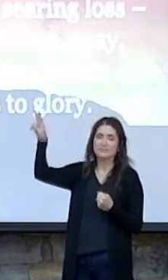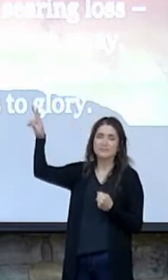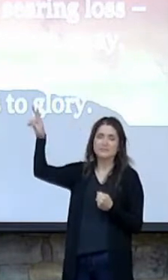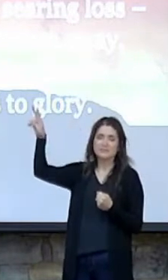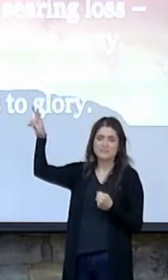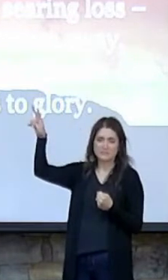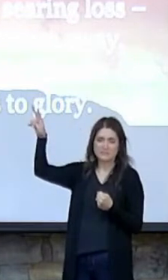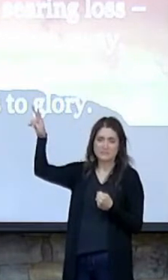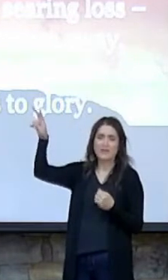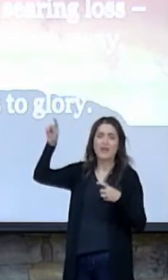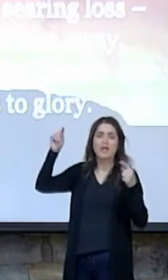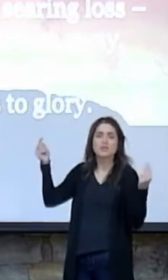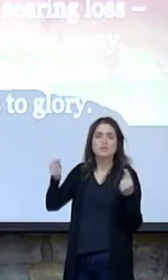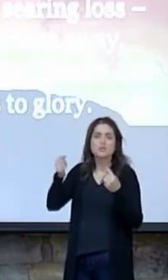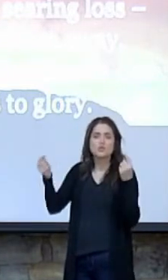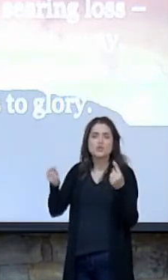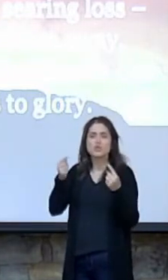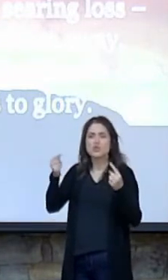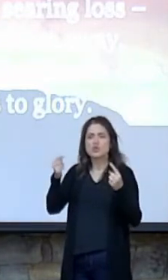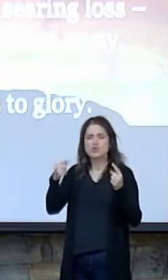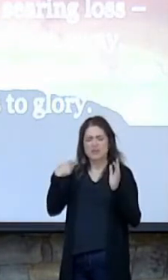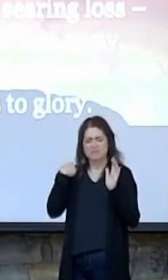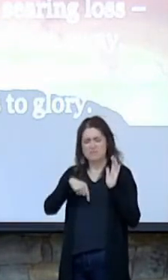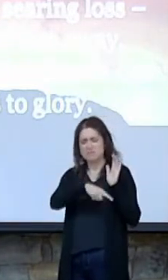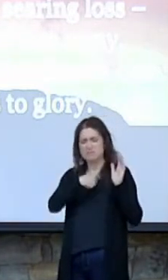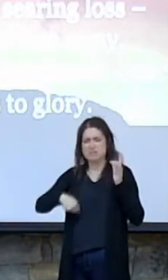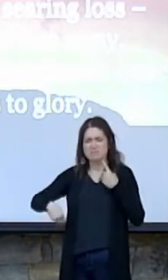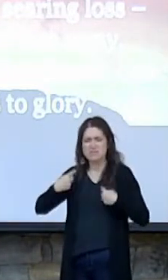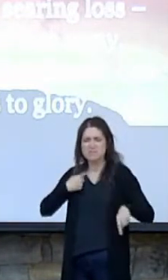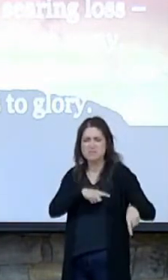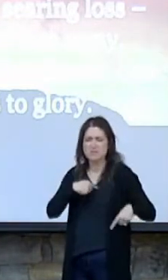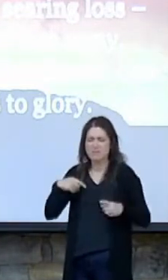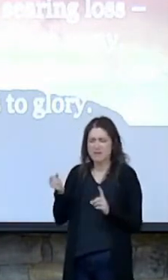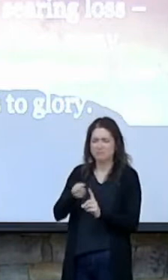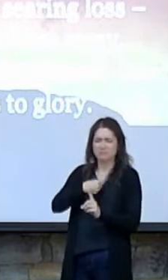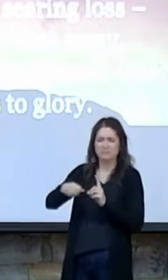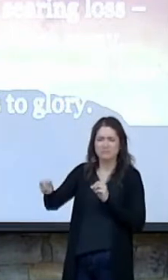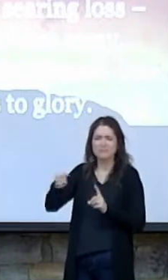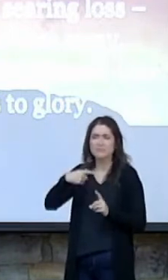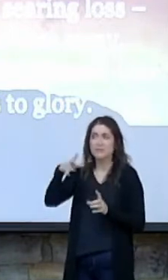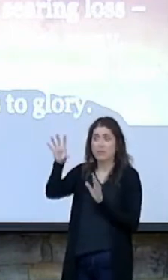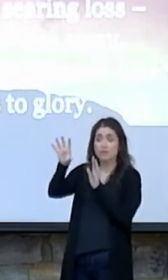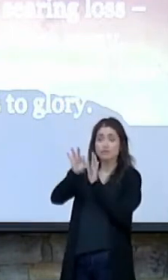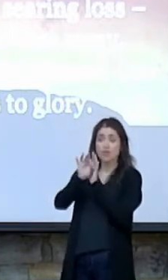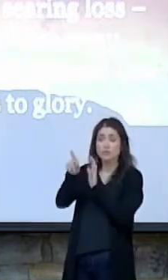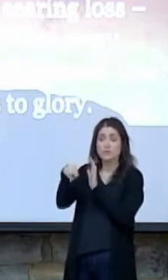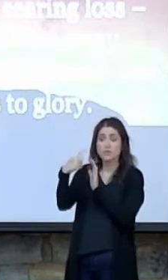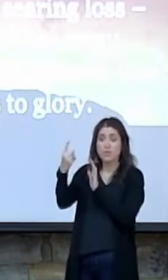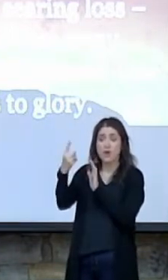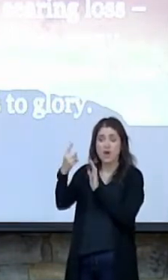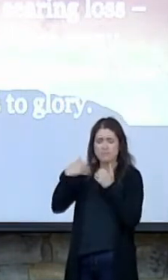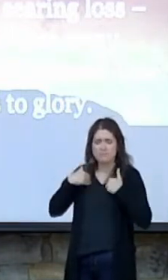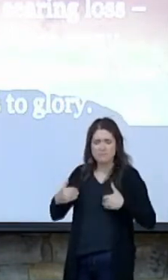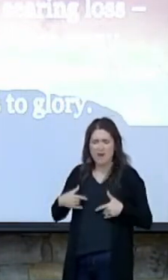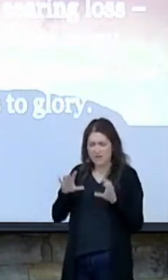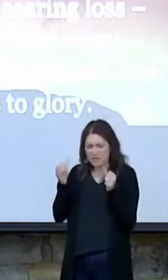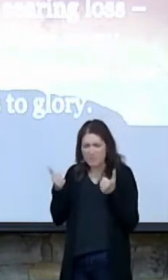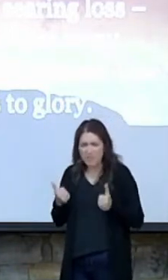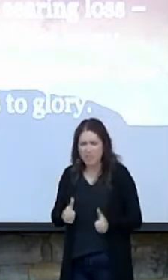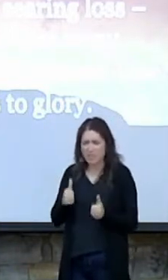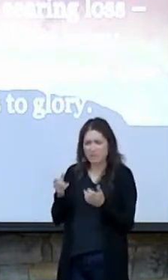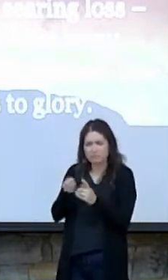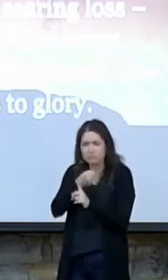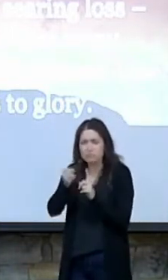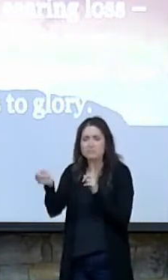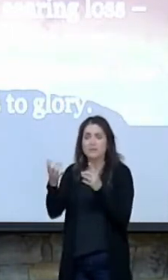wounds which mar the Chosen One bring many sons to glory. As God